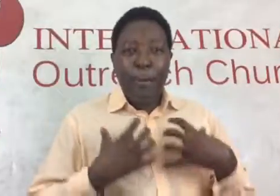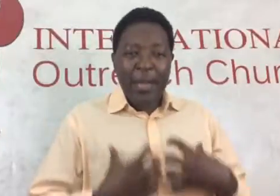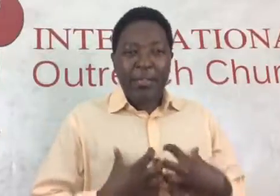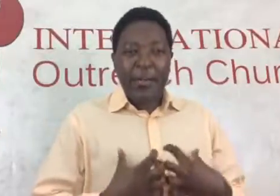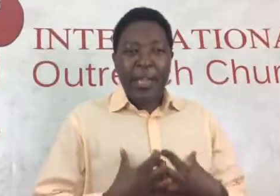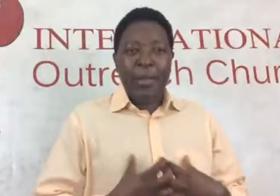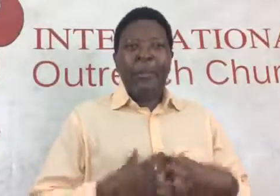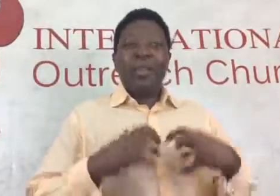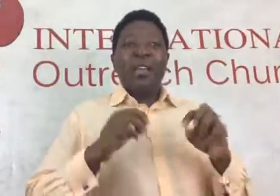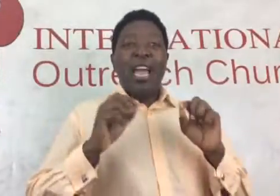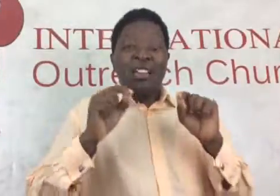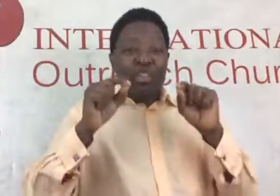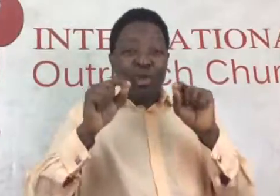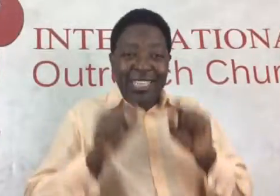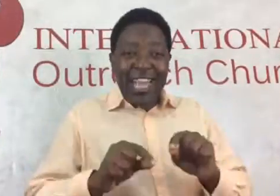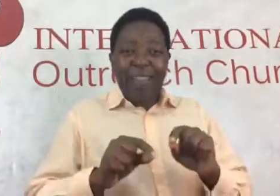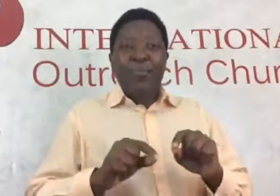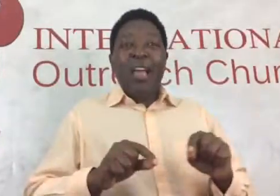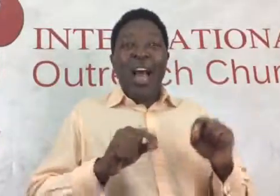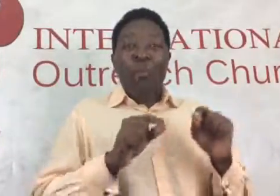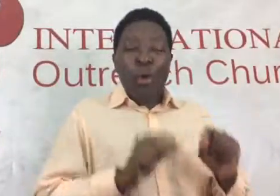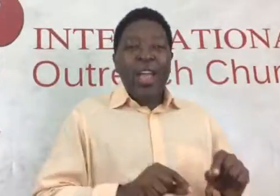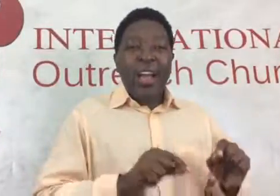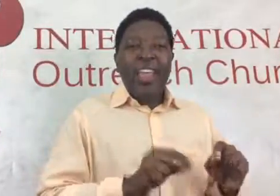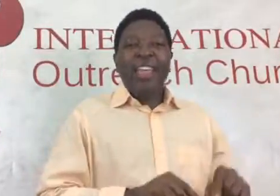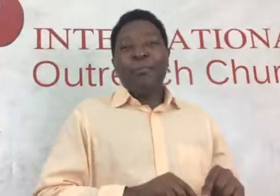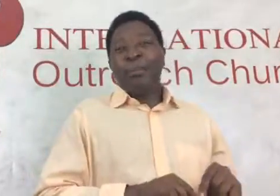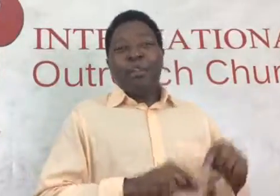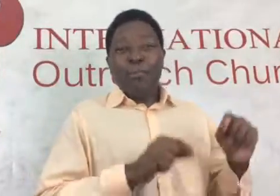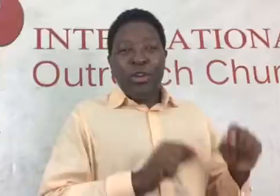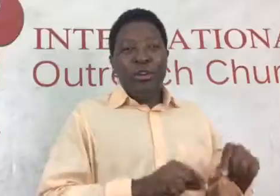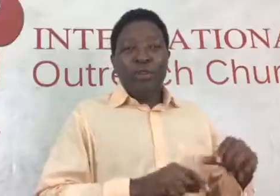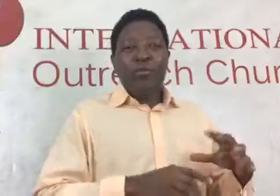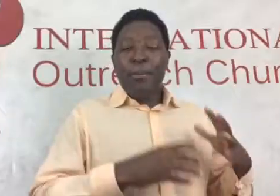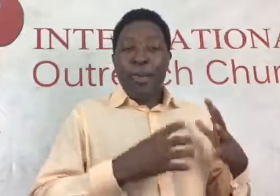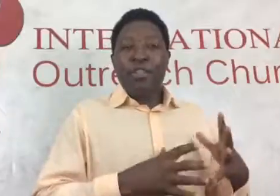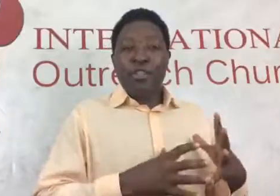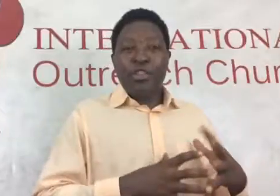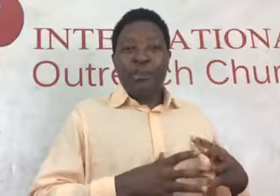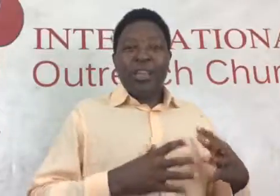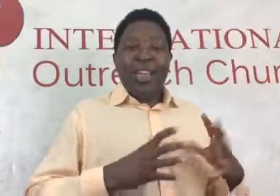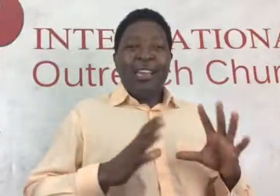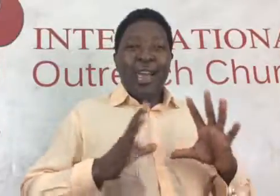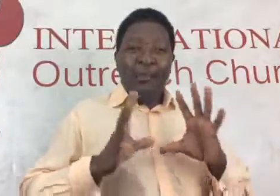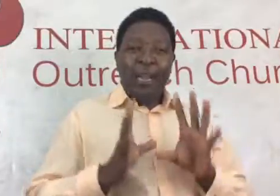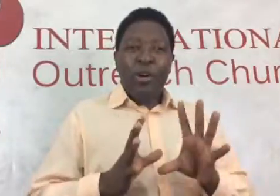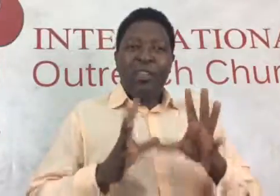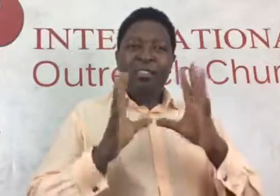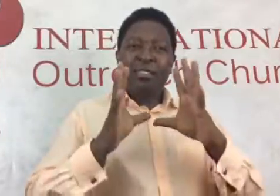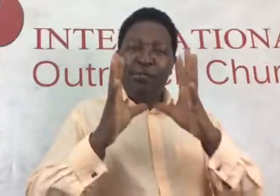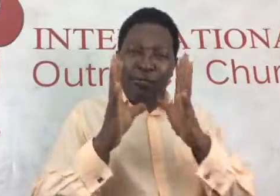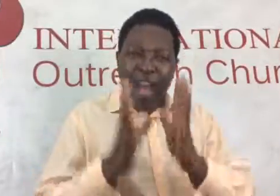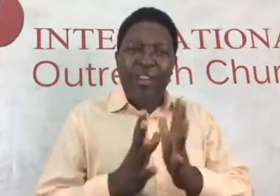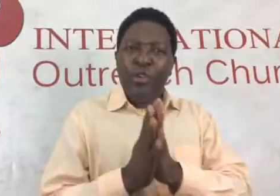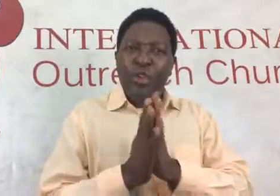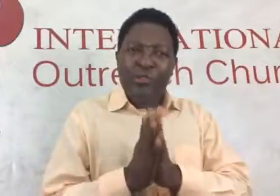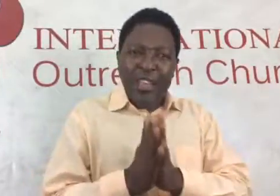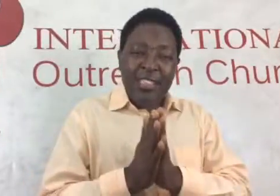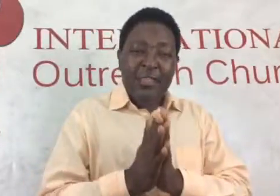mentoring me. And today, I'm where I am because of the mentorship. And I recognize the value of this.